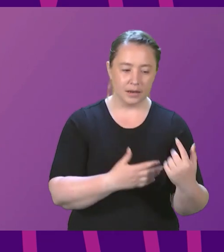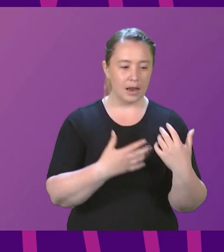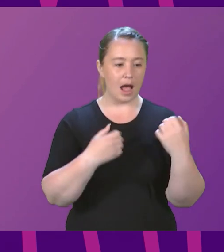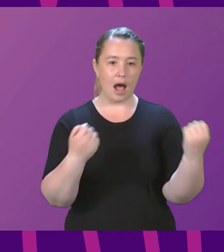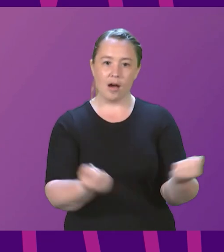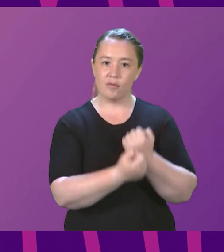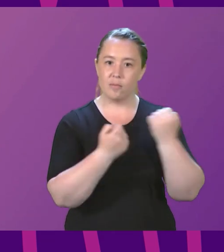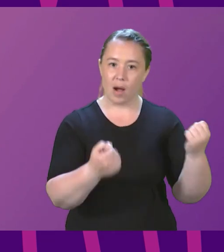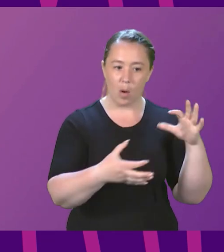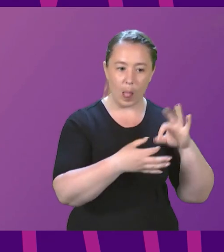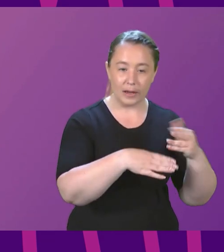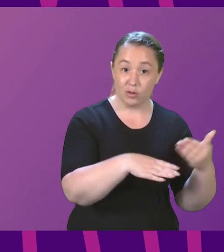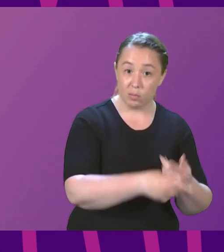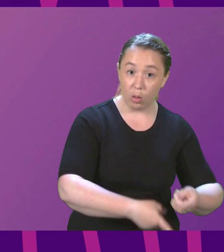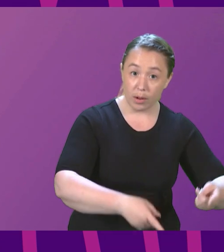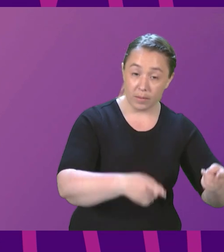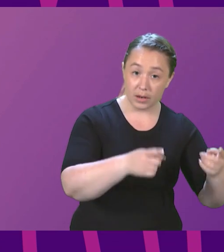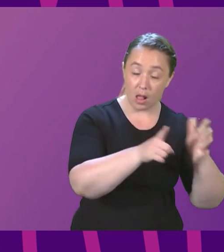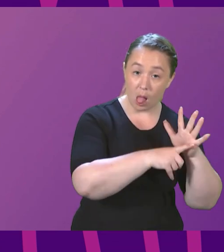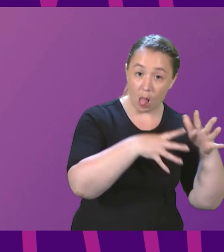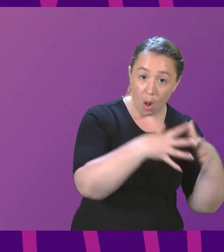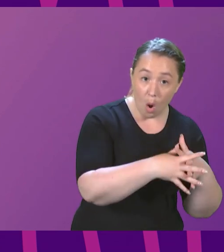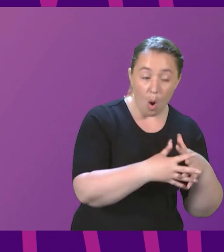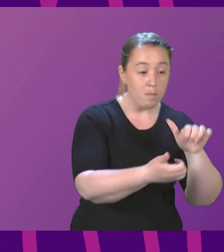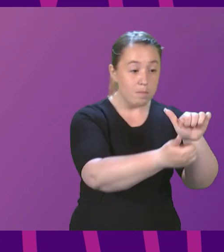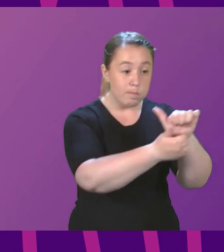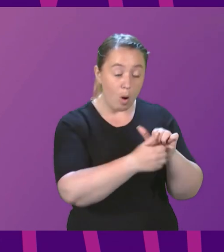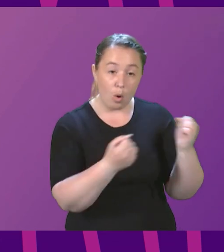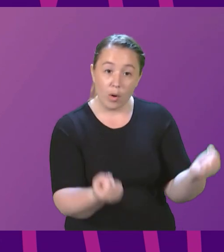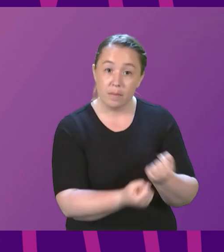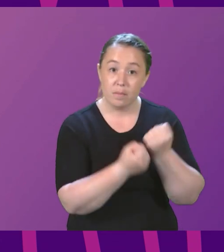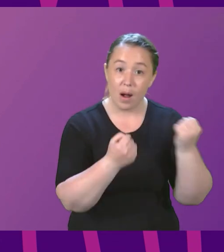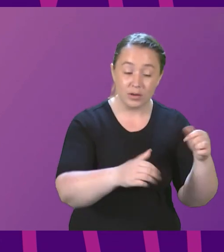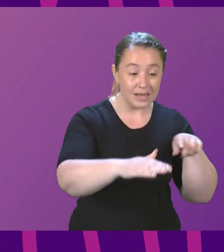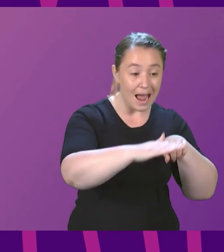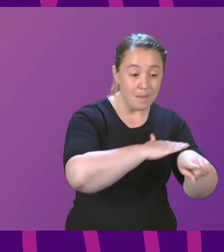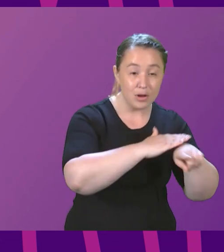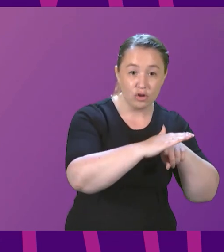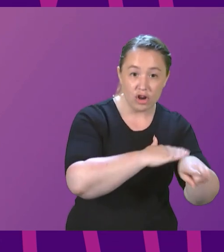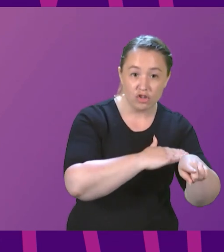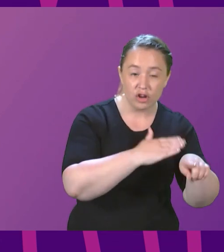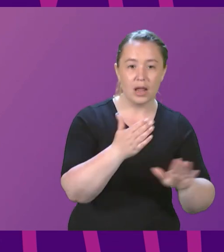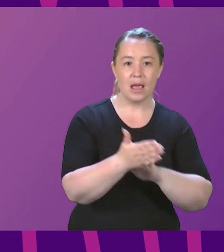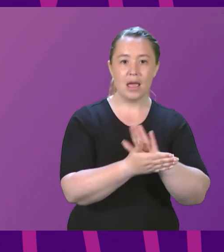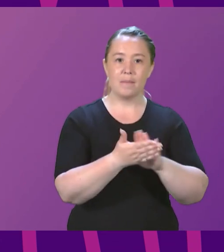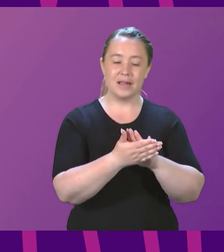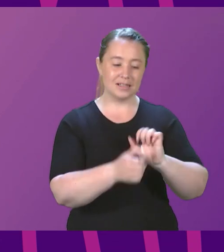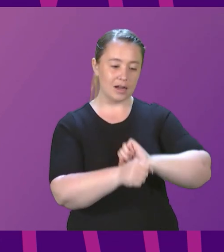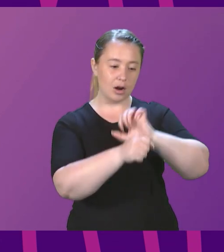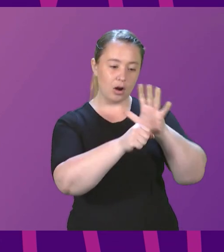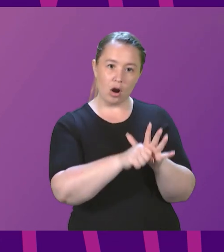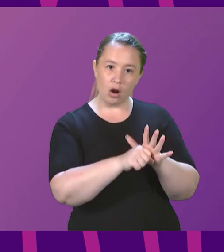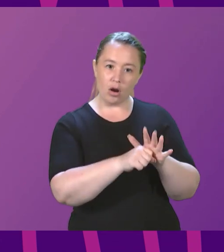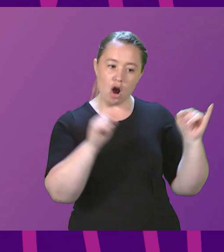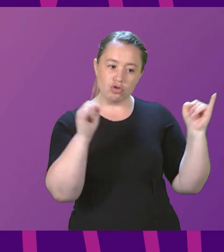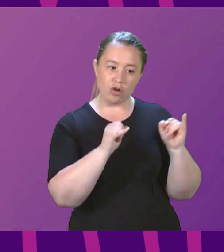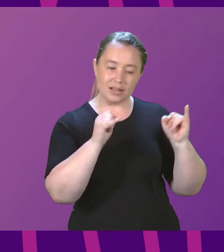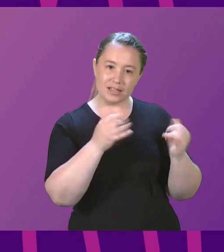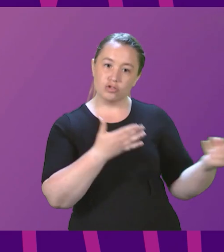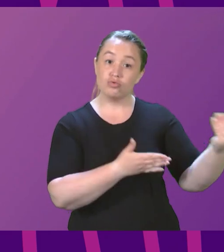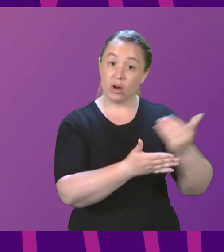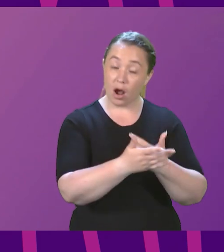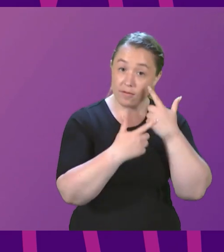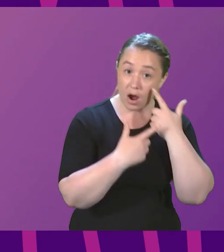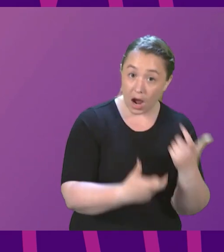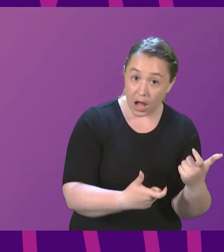employment law, energy and borrowing powers, just to name a few, that we can start to recover from the COVID crisis and also really start